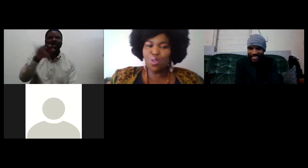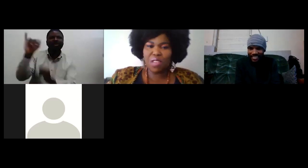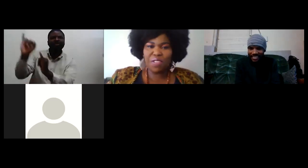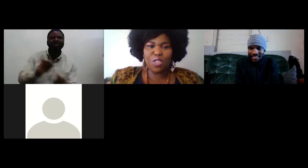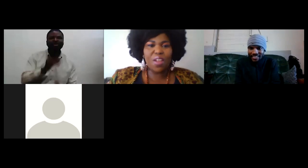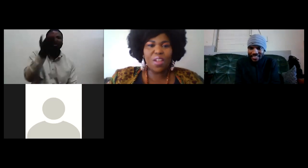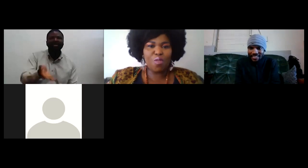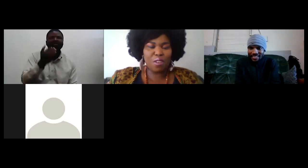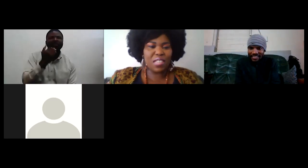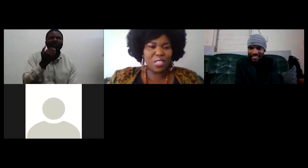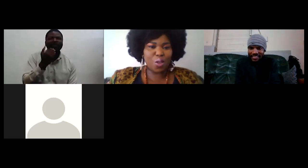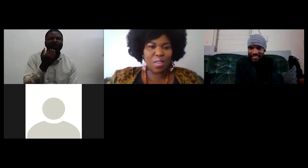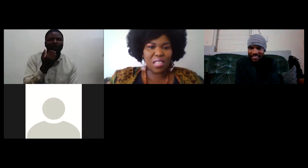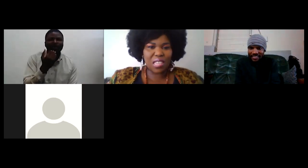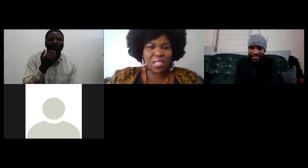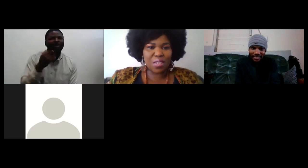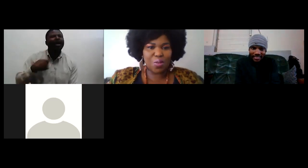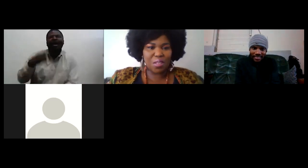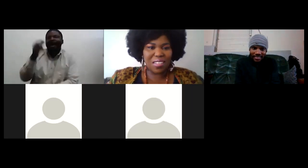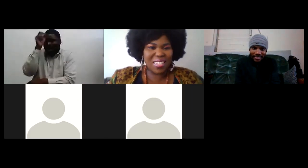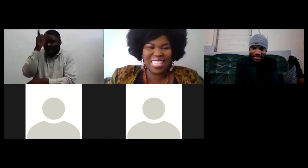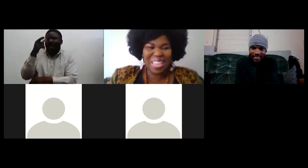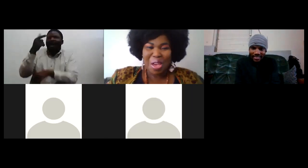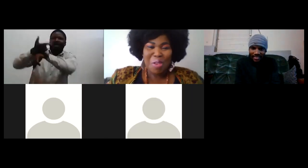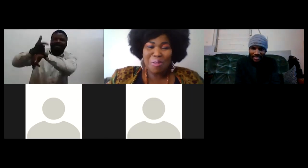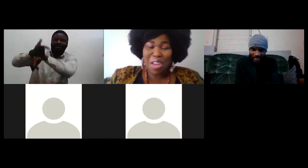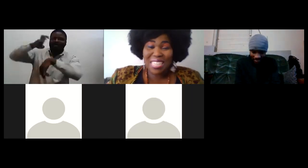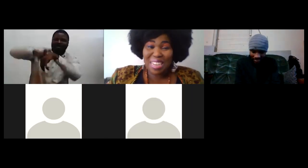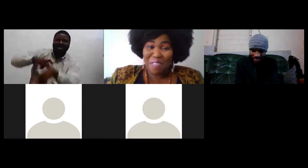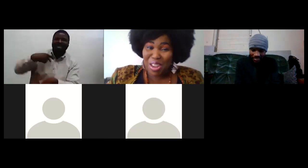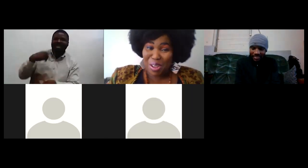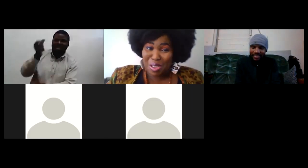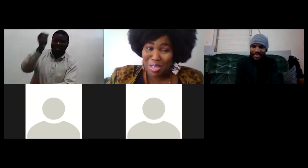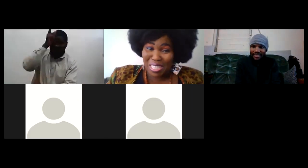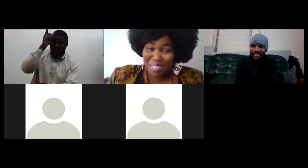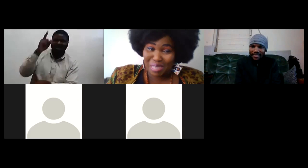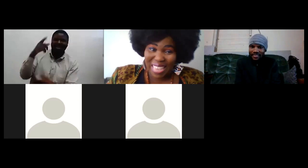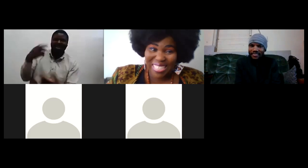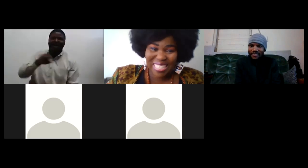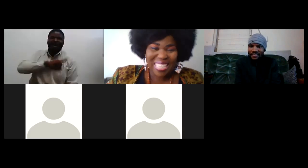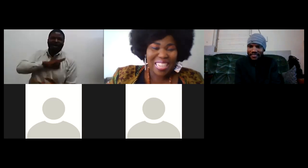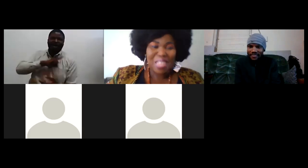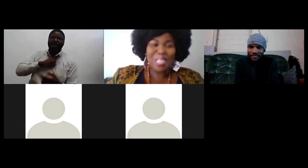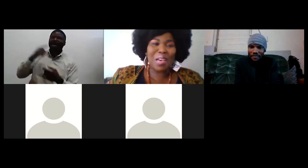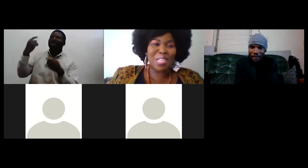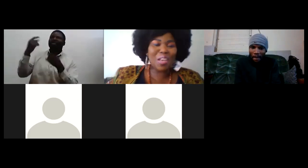don't have to do the video i know you already told us you don't have to do the i